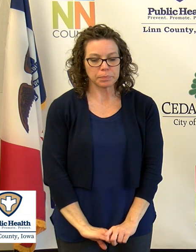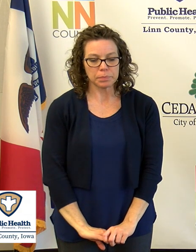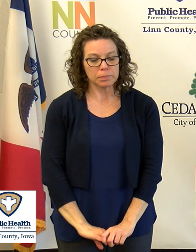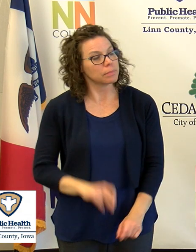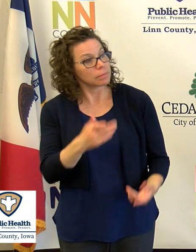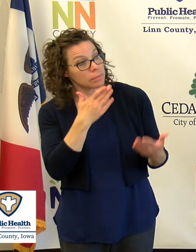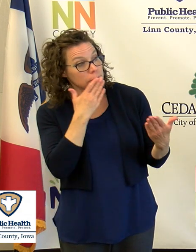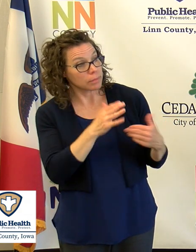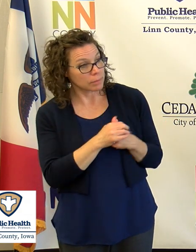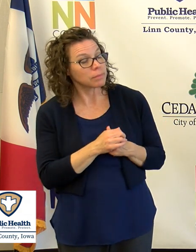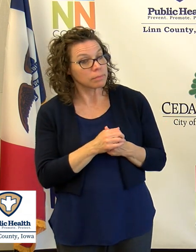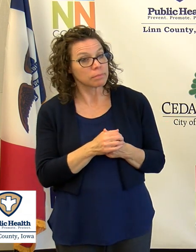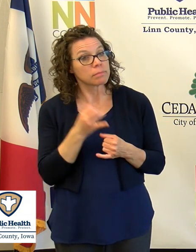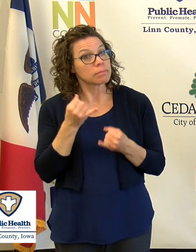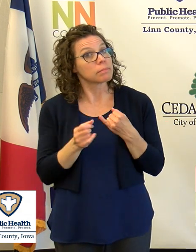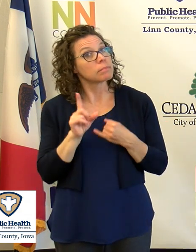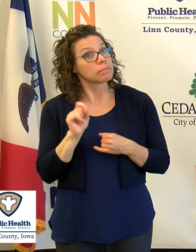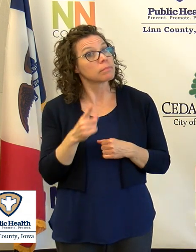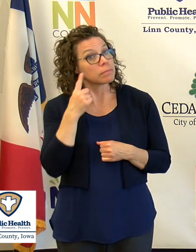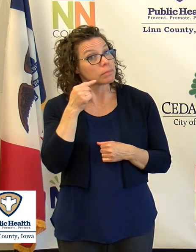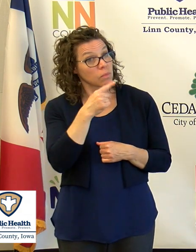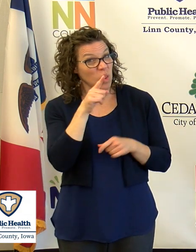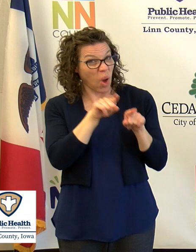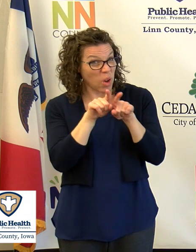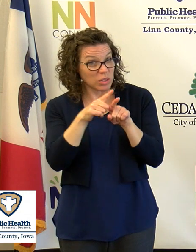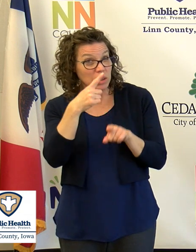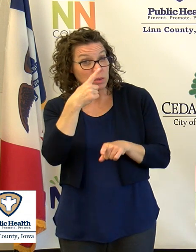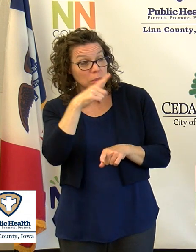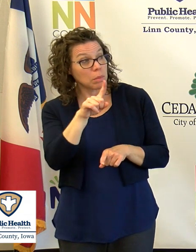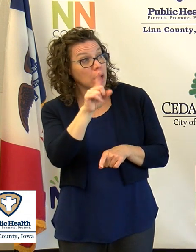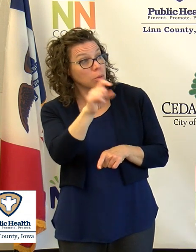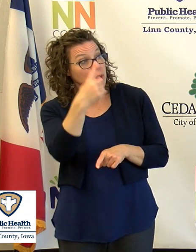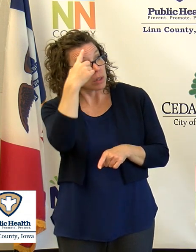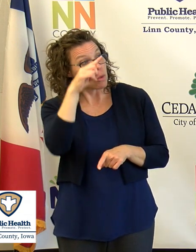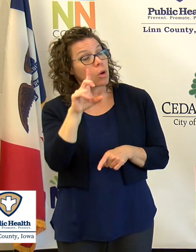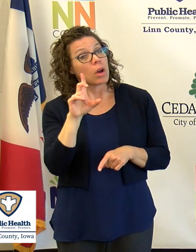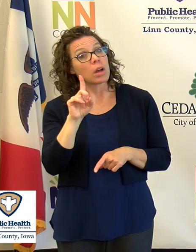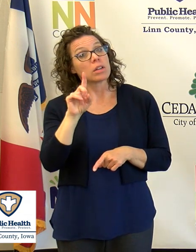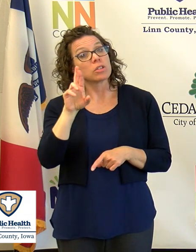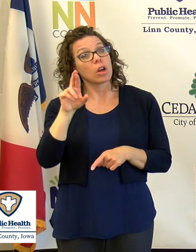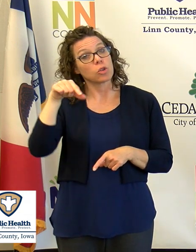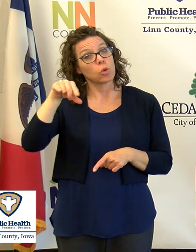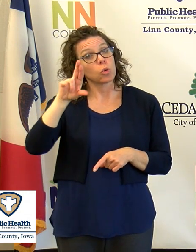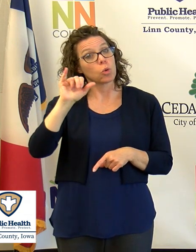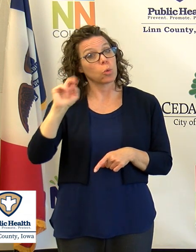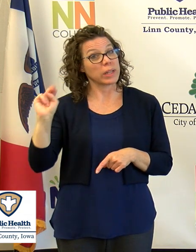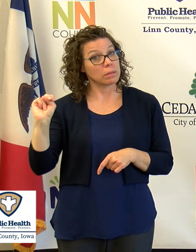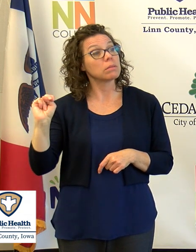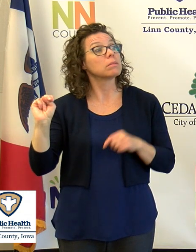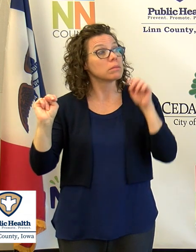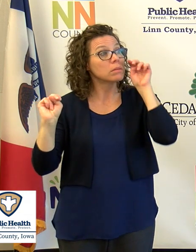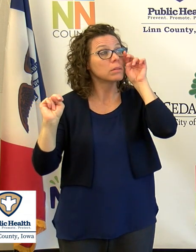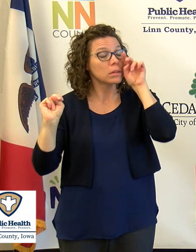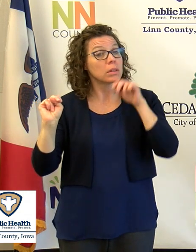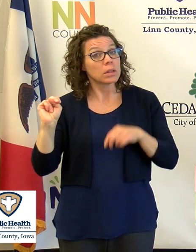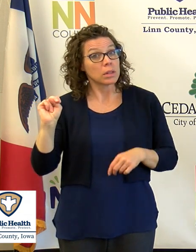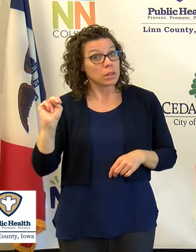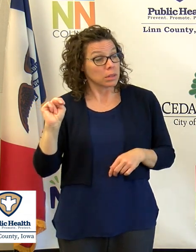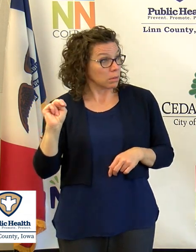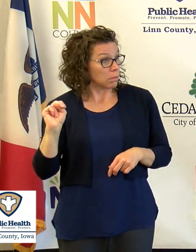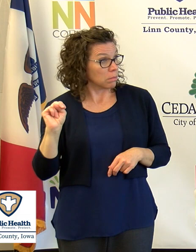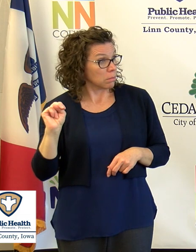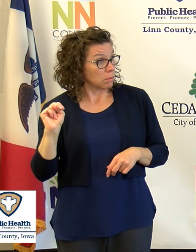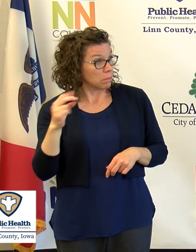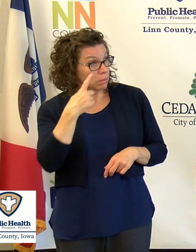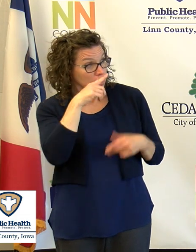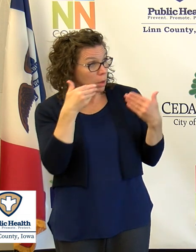Okay. Thanks. That was the last question I had for you. I also have one for Dr. Quinn. Would you like me to